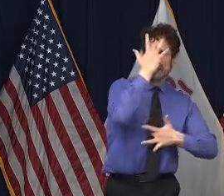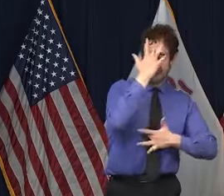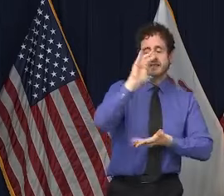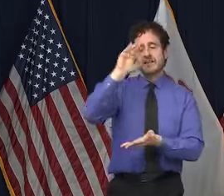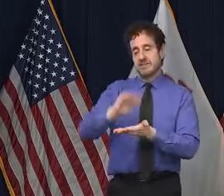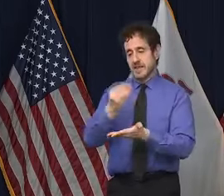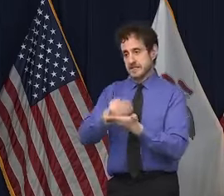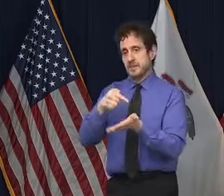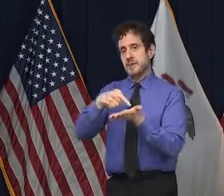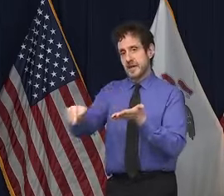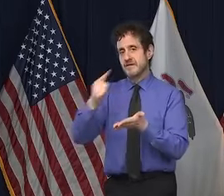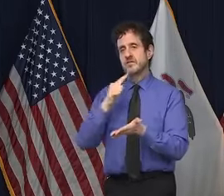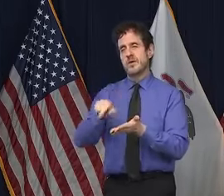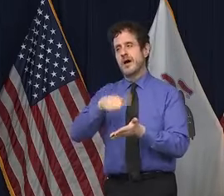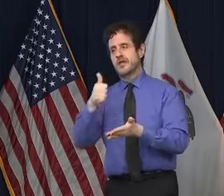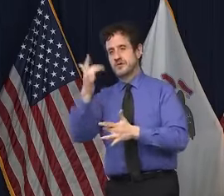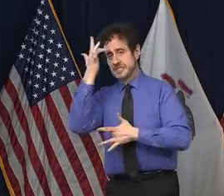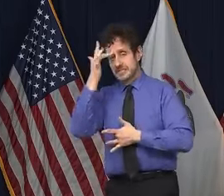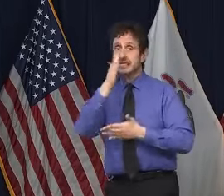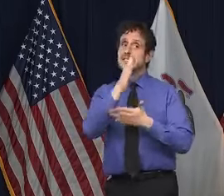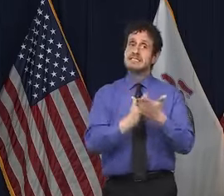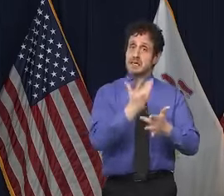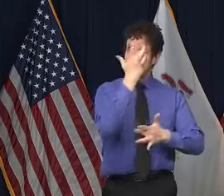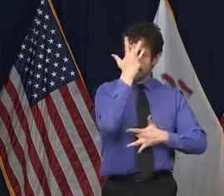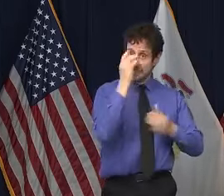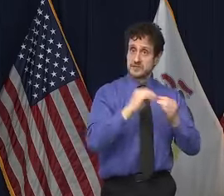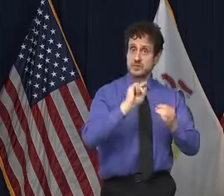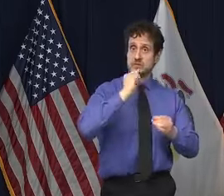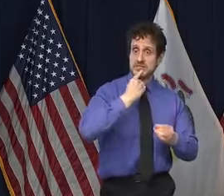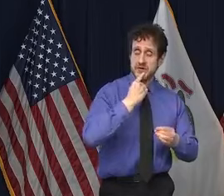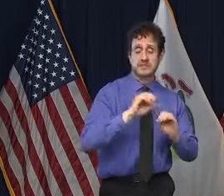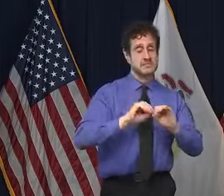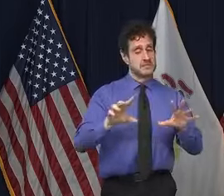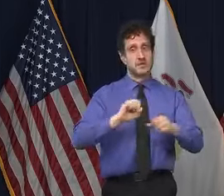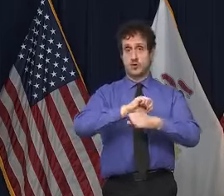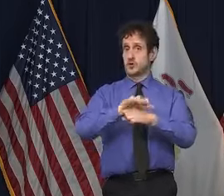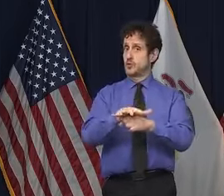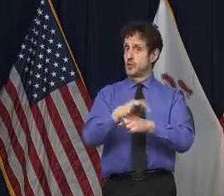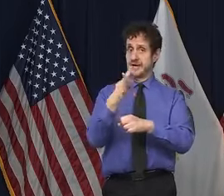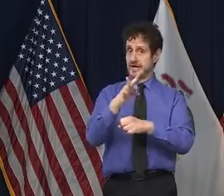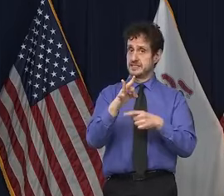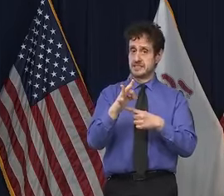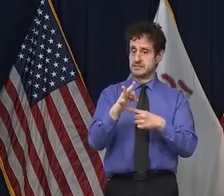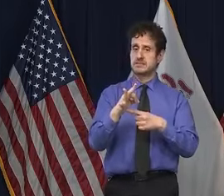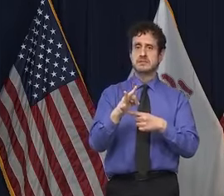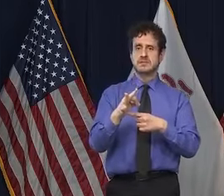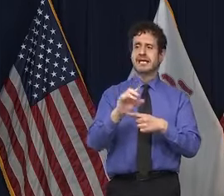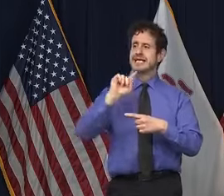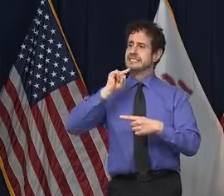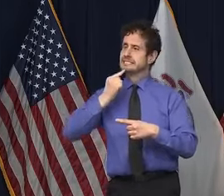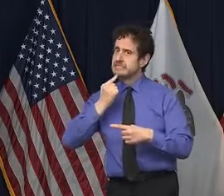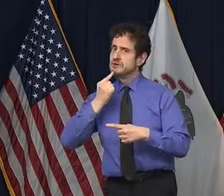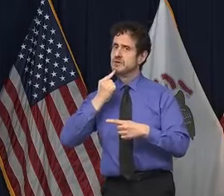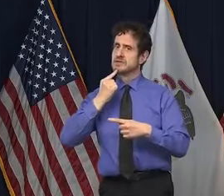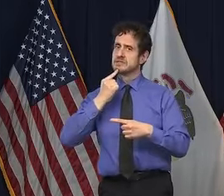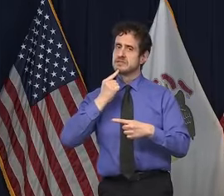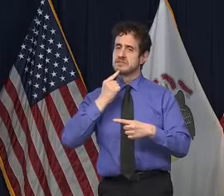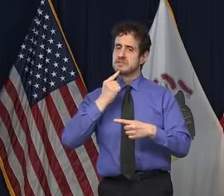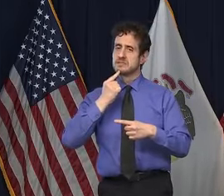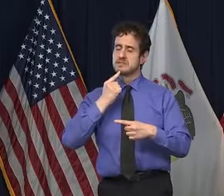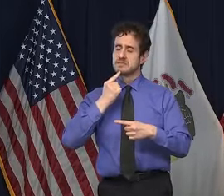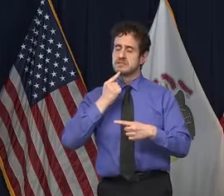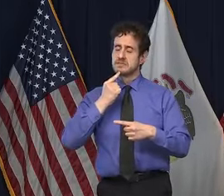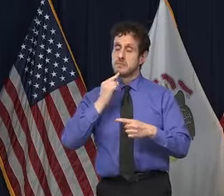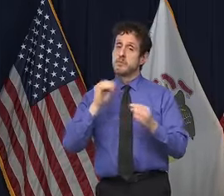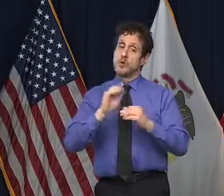diseases because some are more serious than others. Obviously, coronavirus is more serious than the flu, although people can die from either